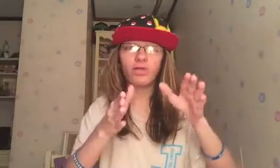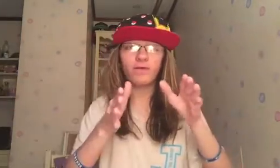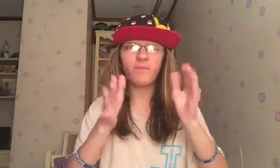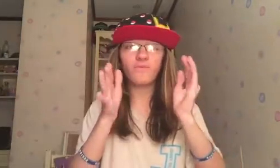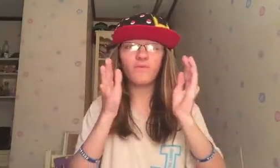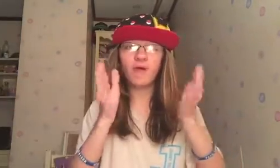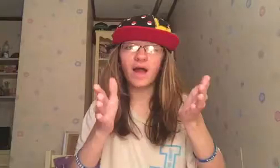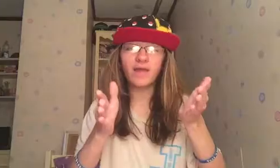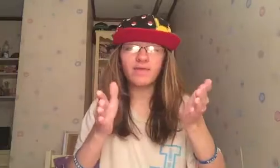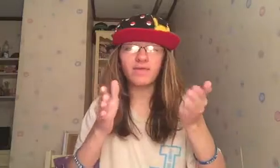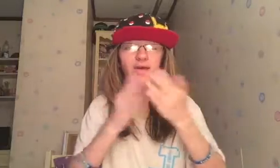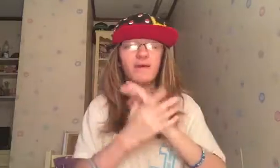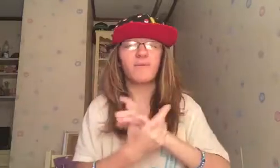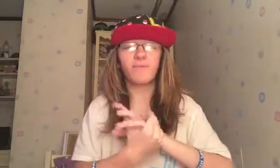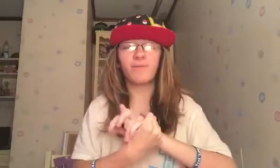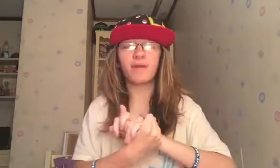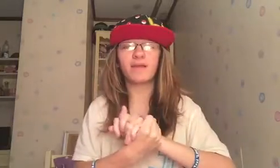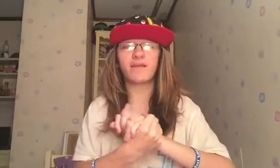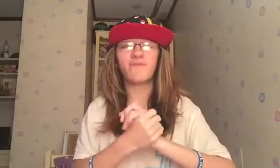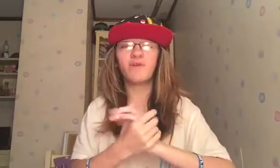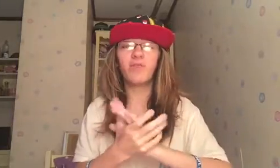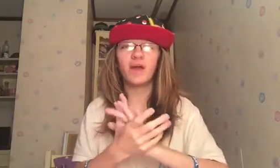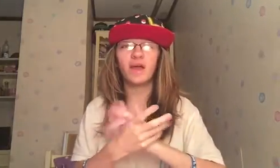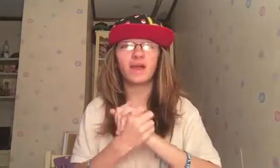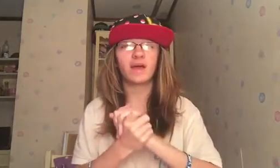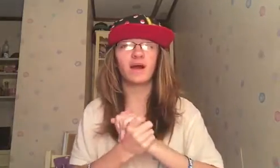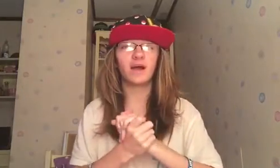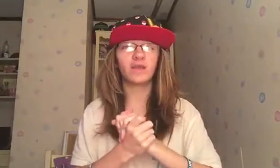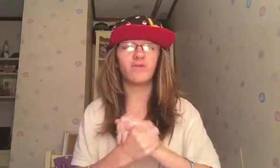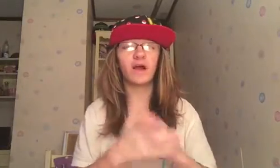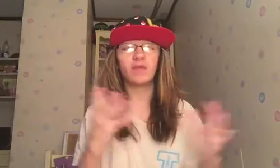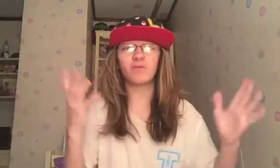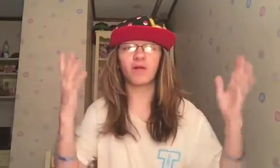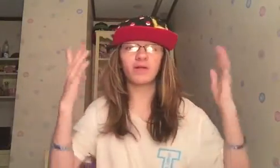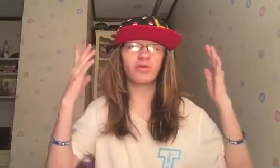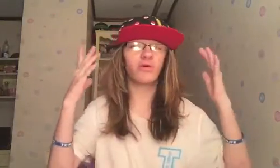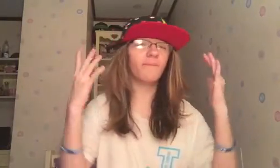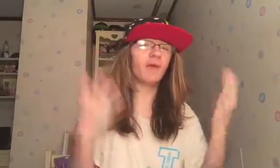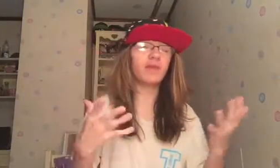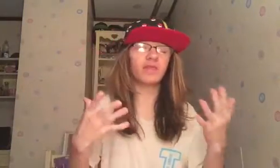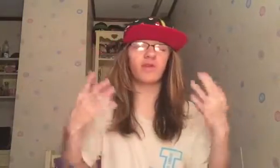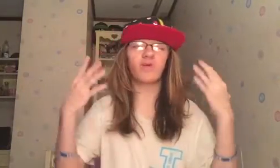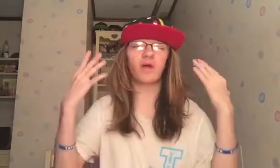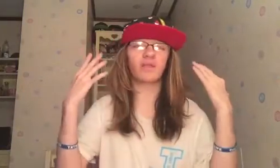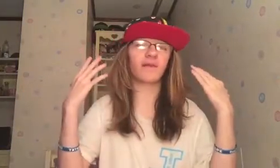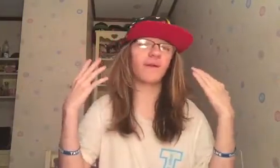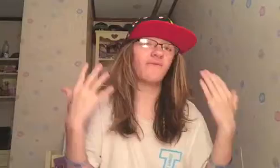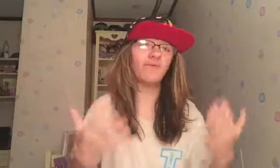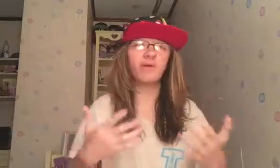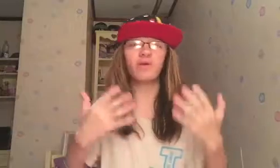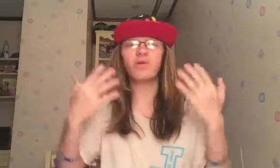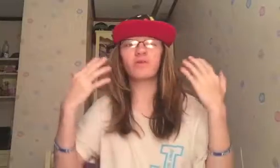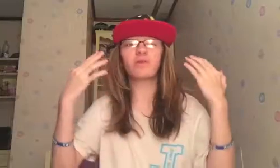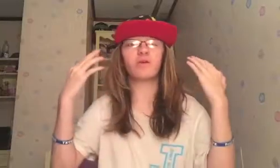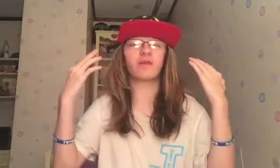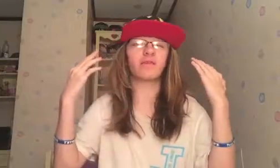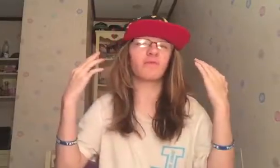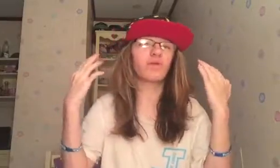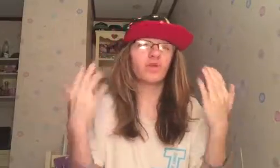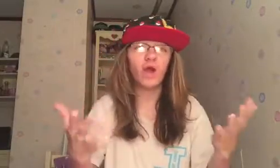some of you guys. Because I feel like you guys are, like, so amazing. You guys like my videos. You guys subscribe